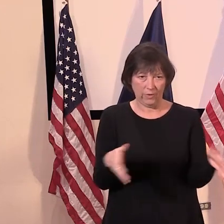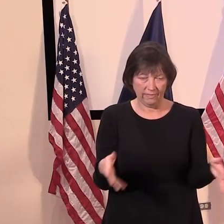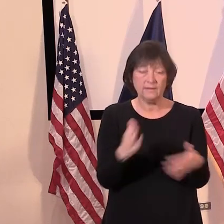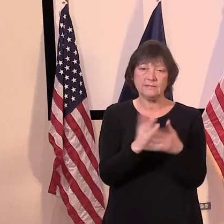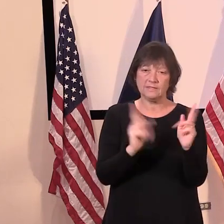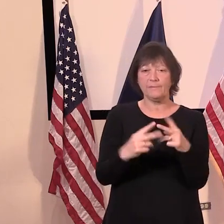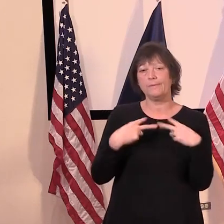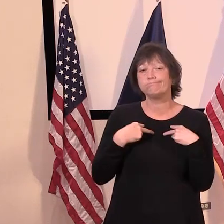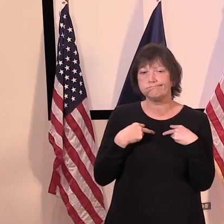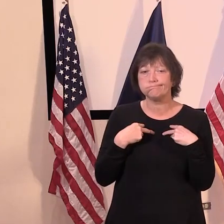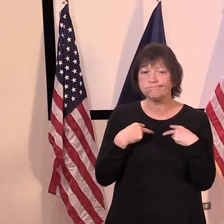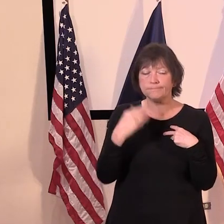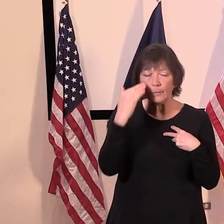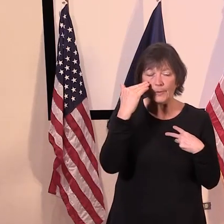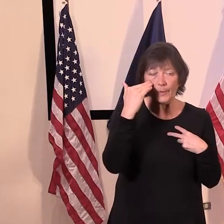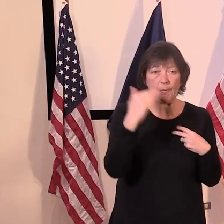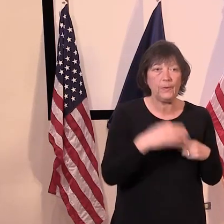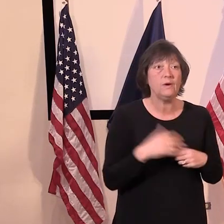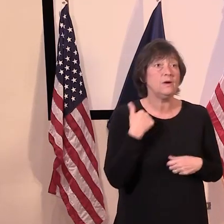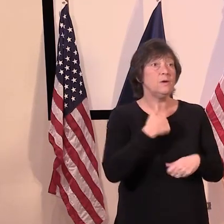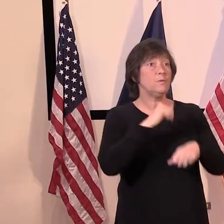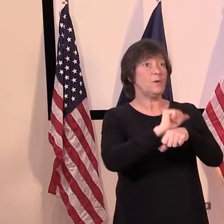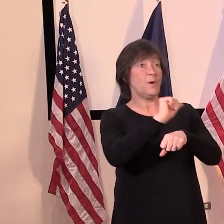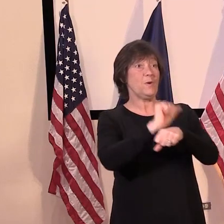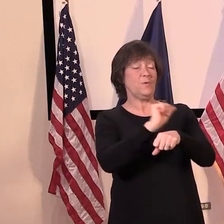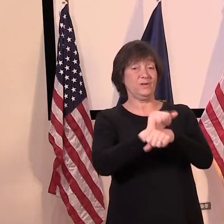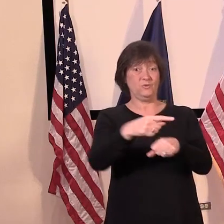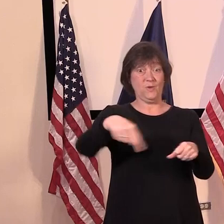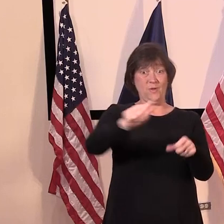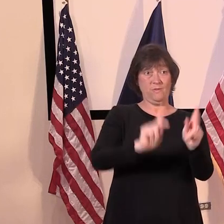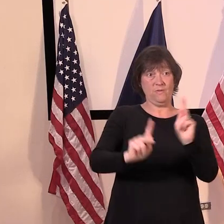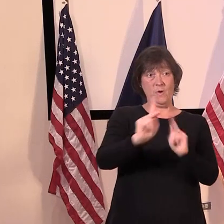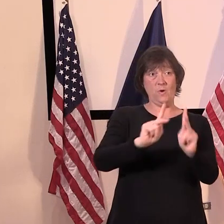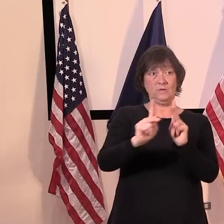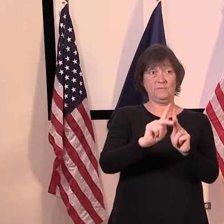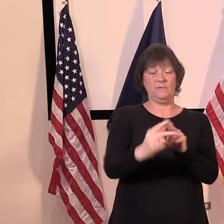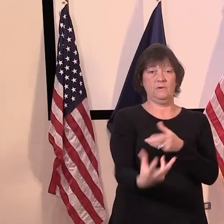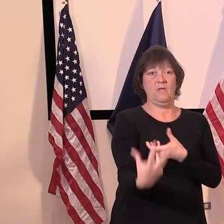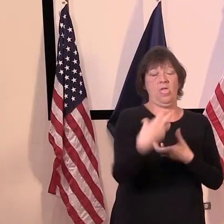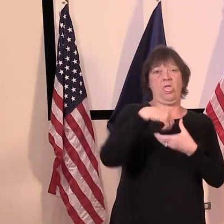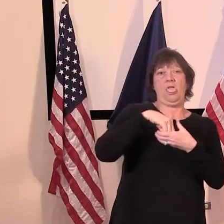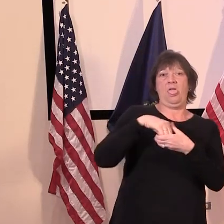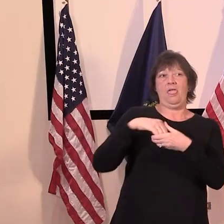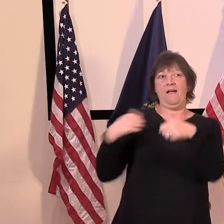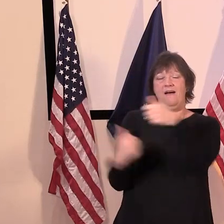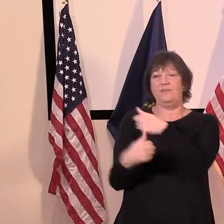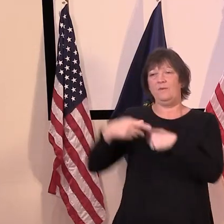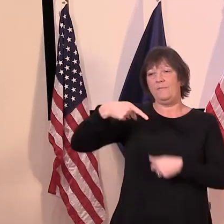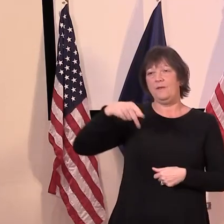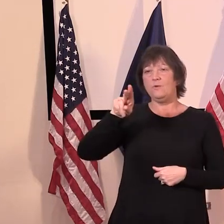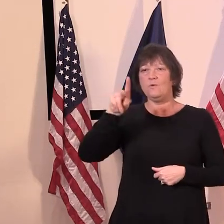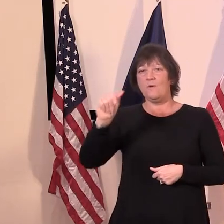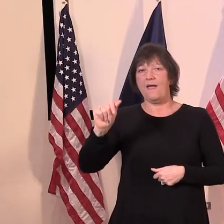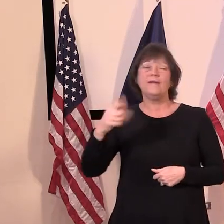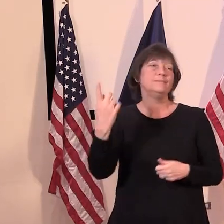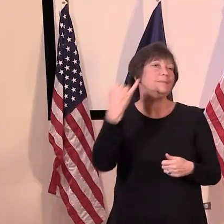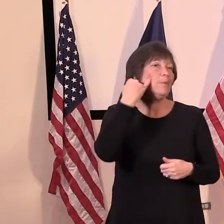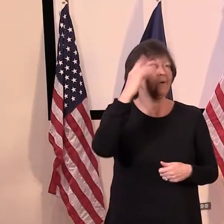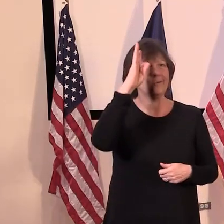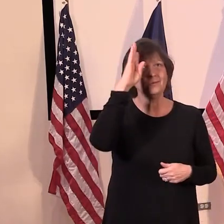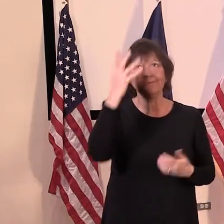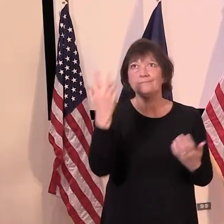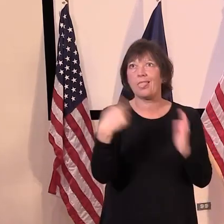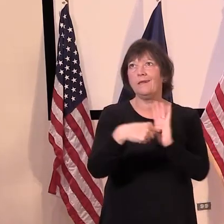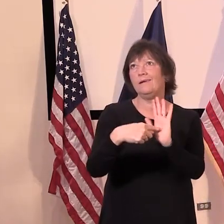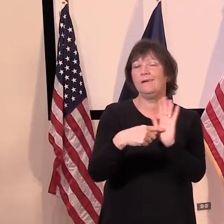hung up. Um, and we're, uh, we're working to bring that population into the PUA application. An example of somebody who might